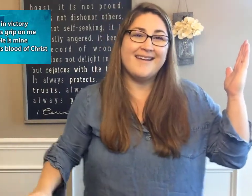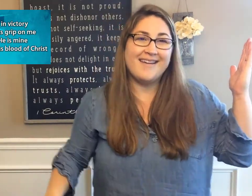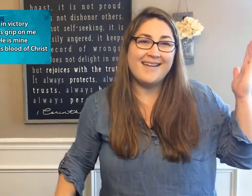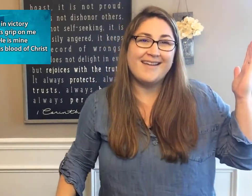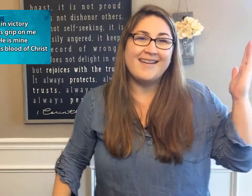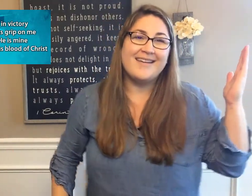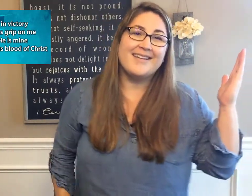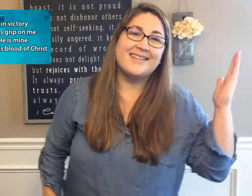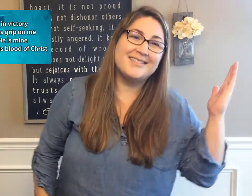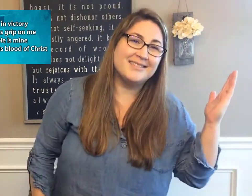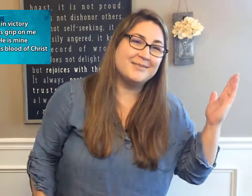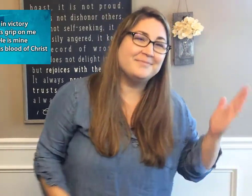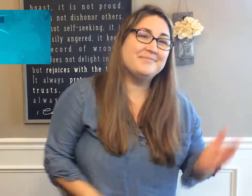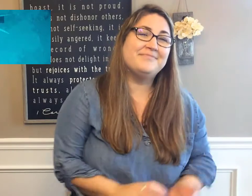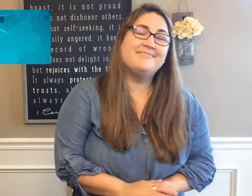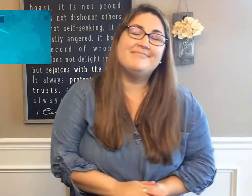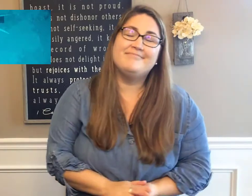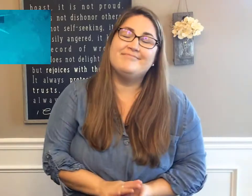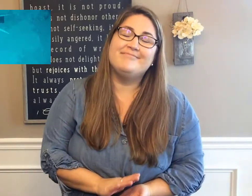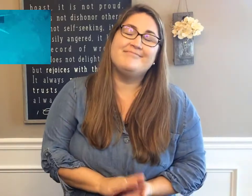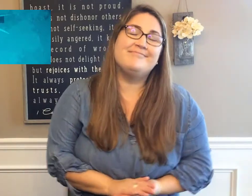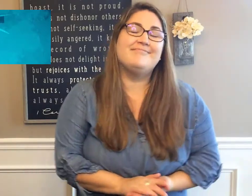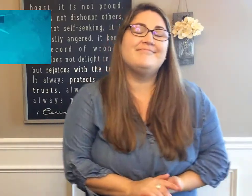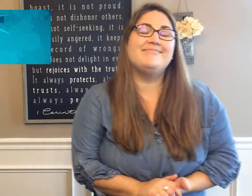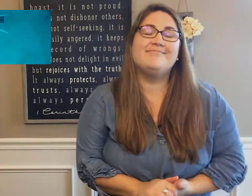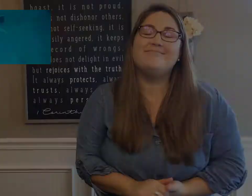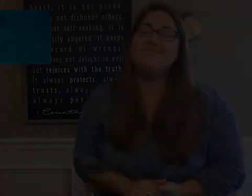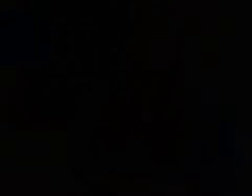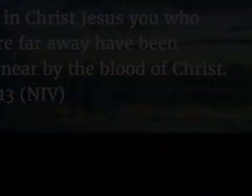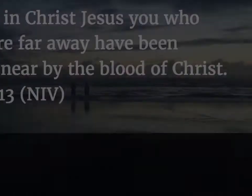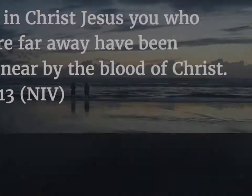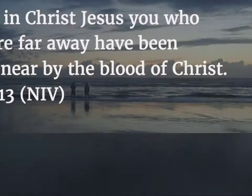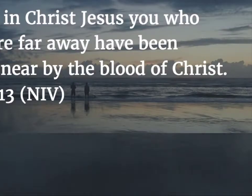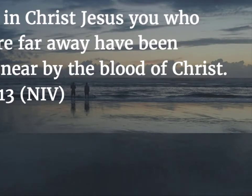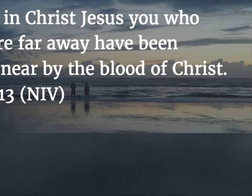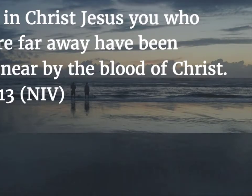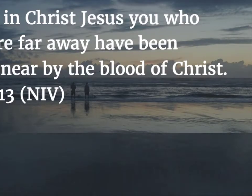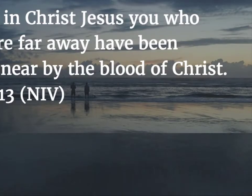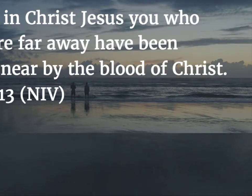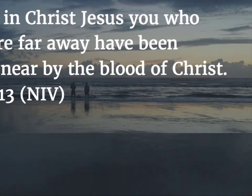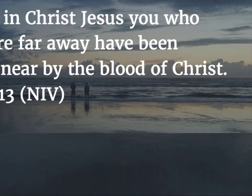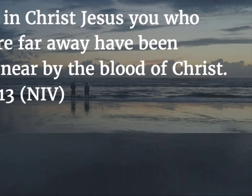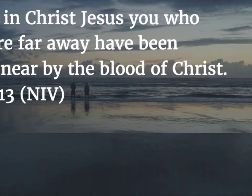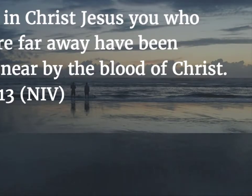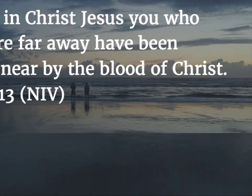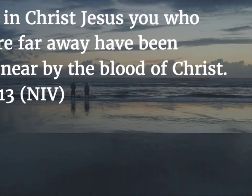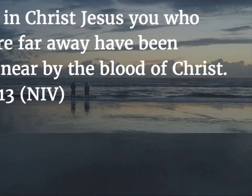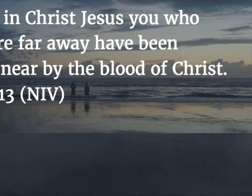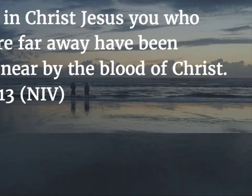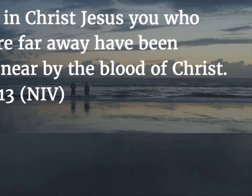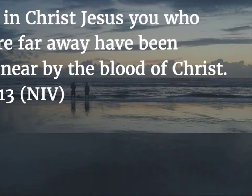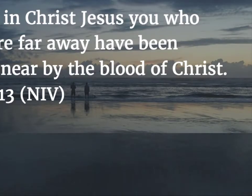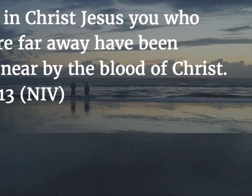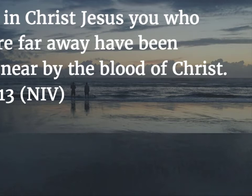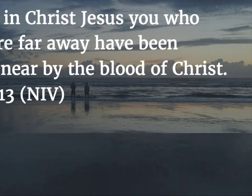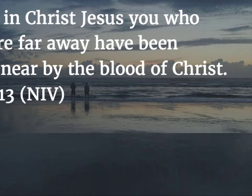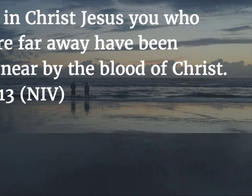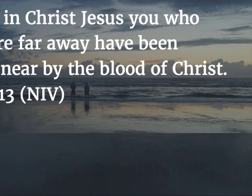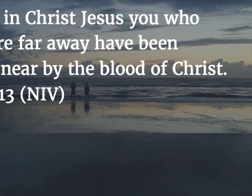I am his, and